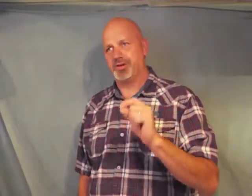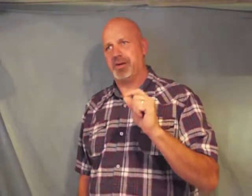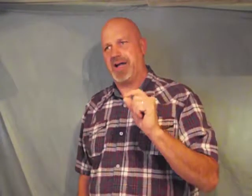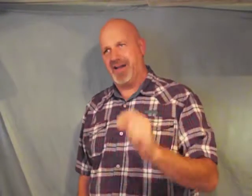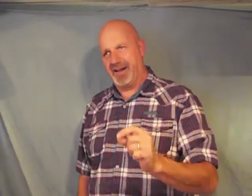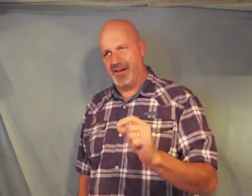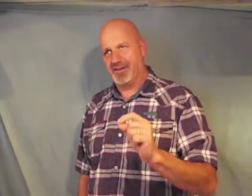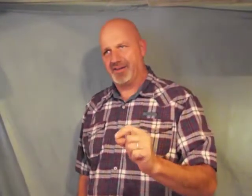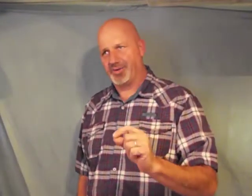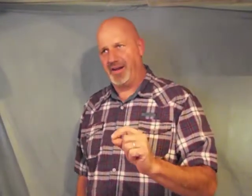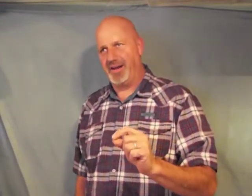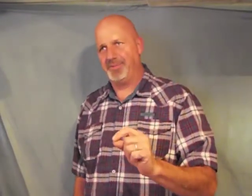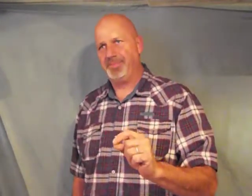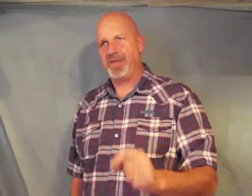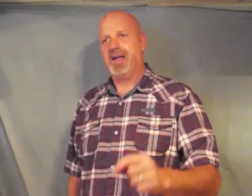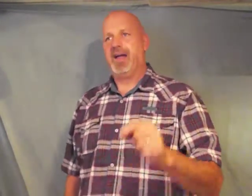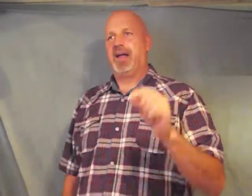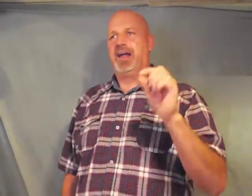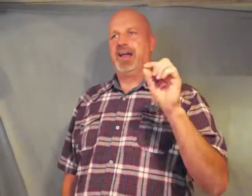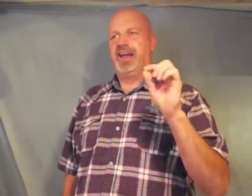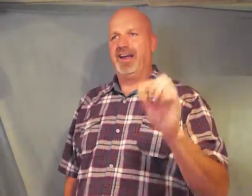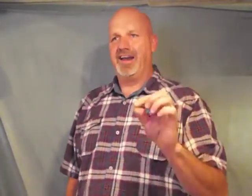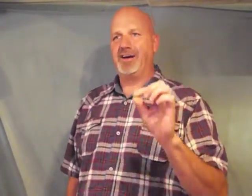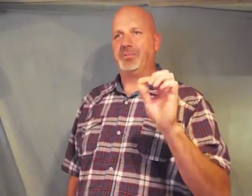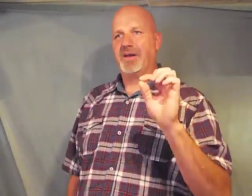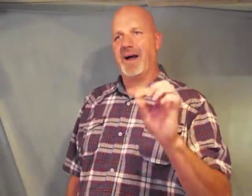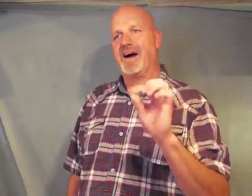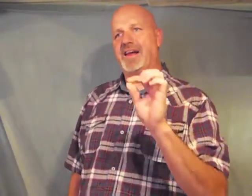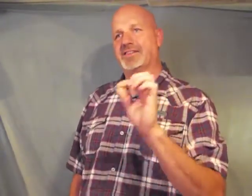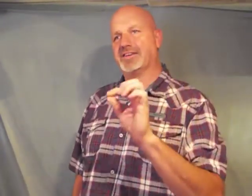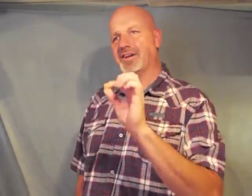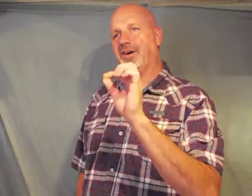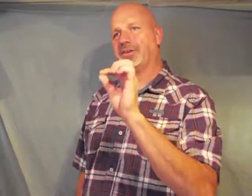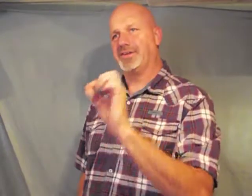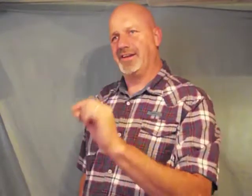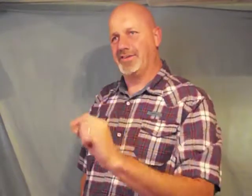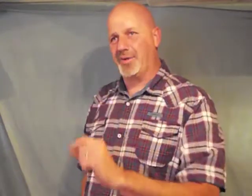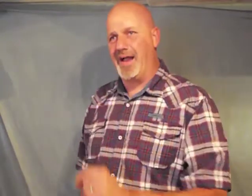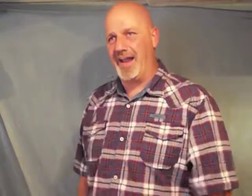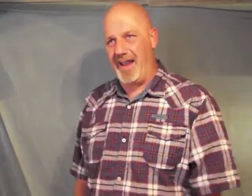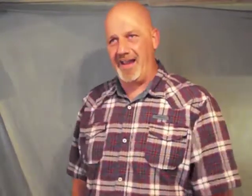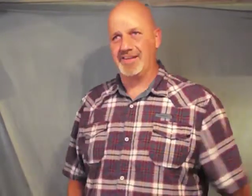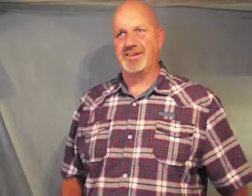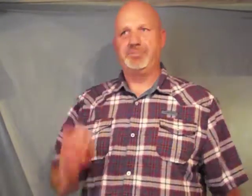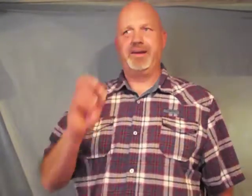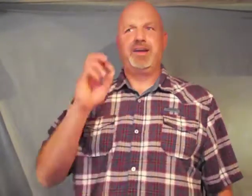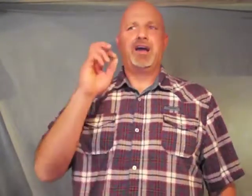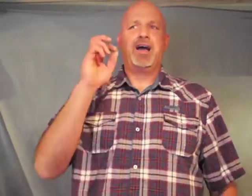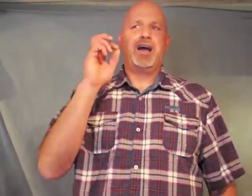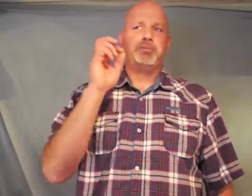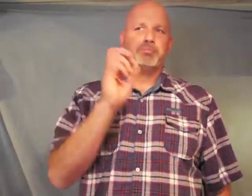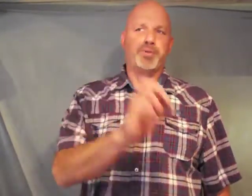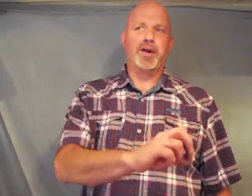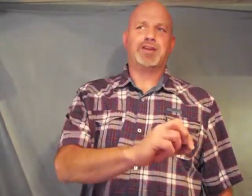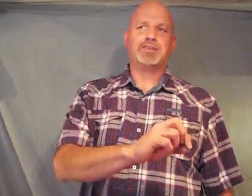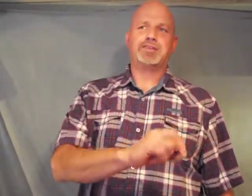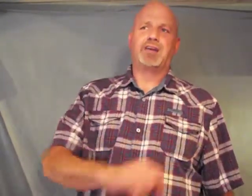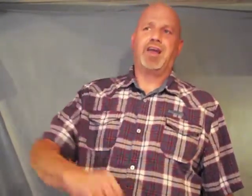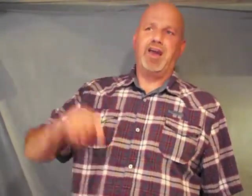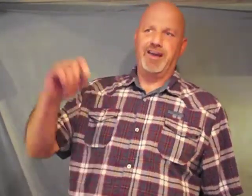by hanging on a tree him God has exalted to his right hand to be prince and